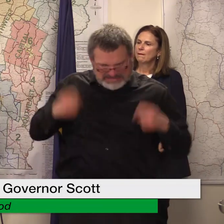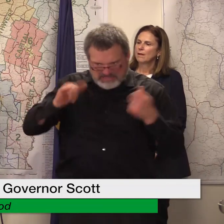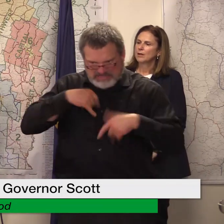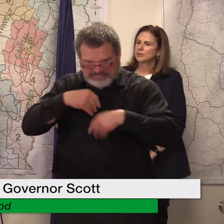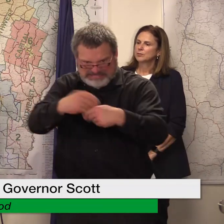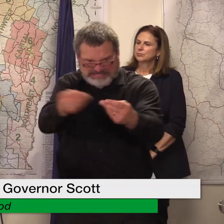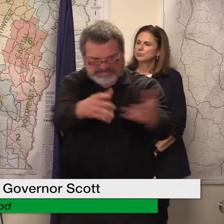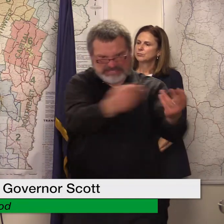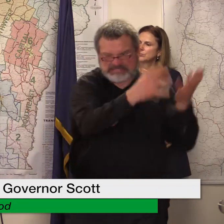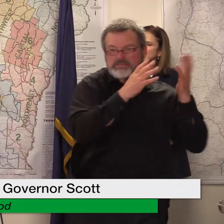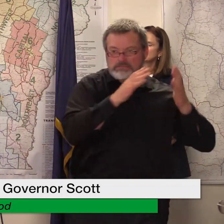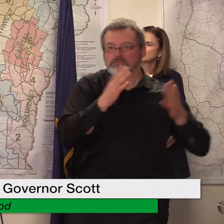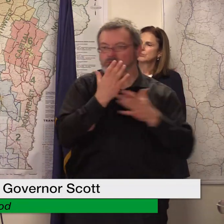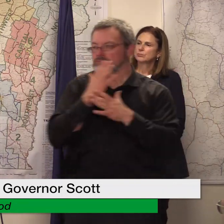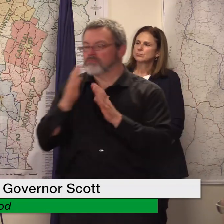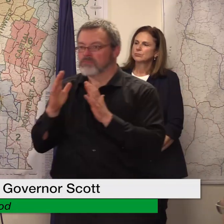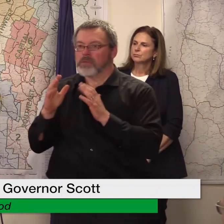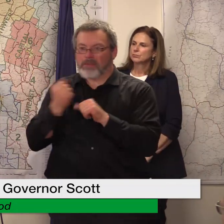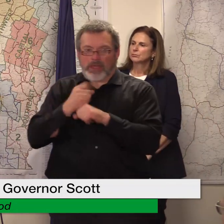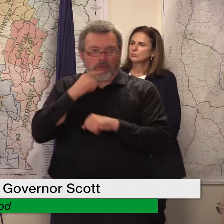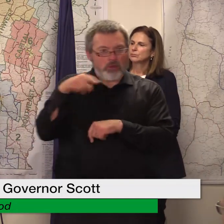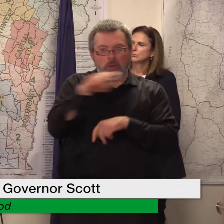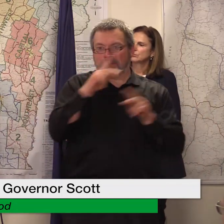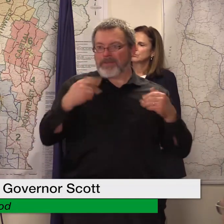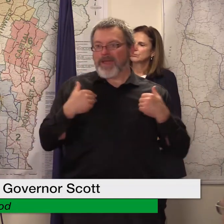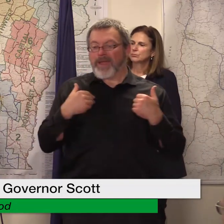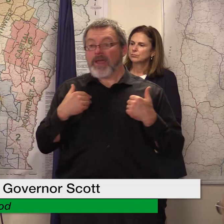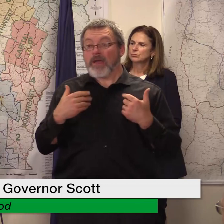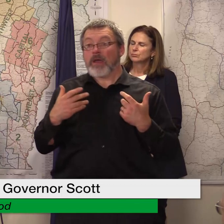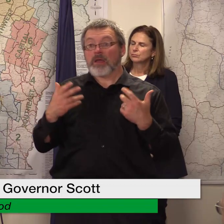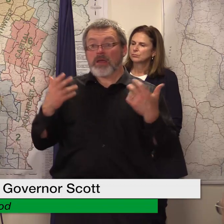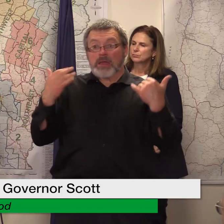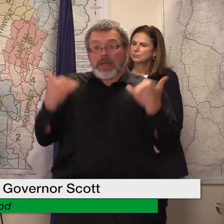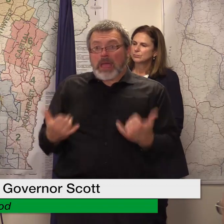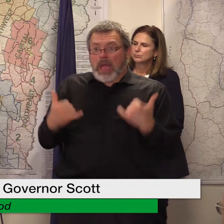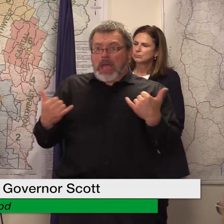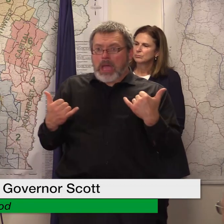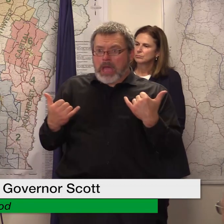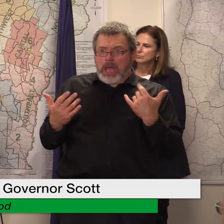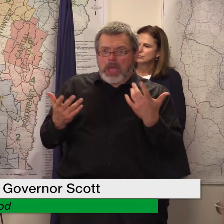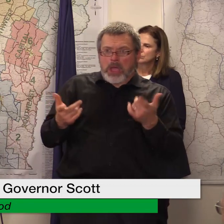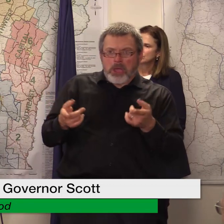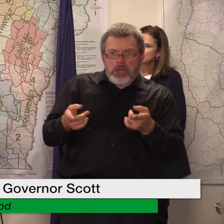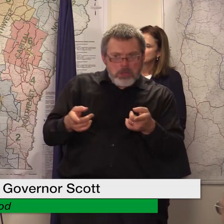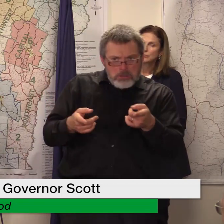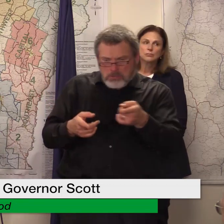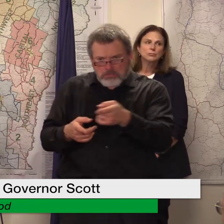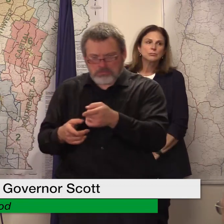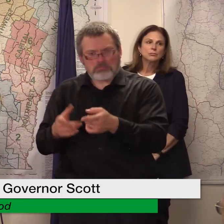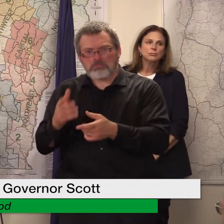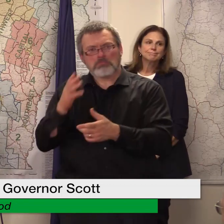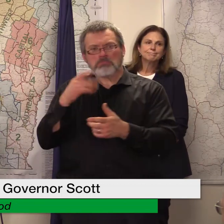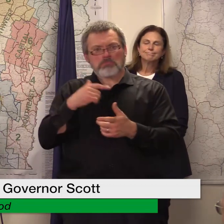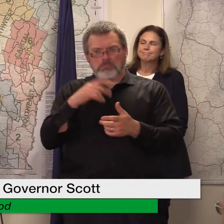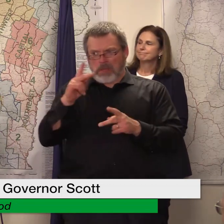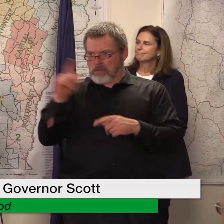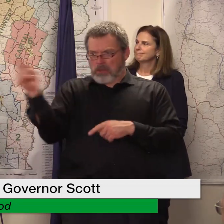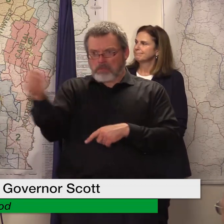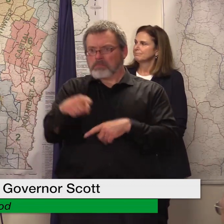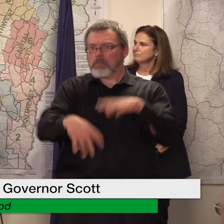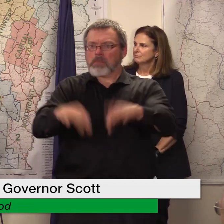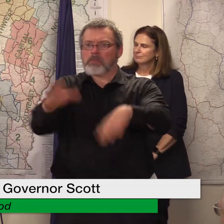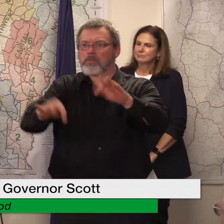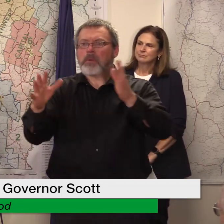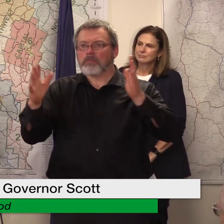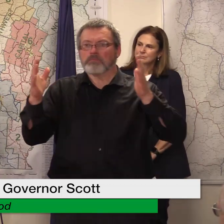um but we are standing they didn't weren't getting a lot of use people coming to them so we've changed the mode and we will now be